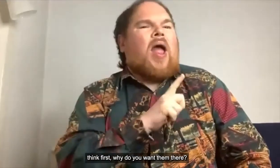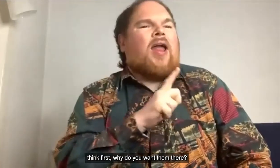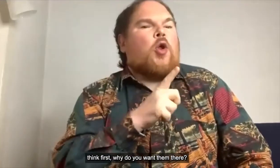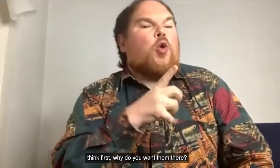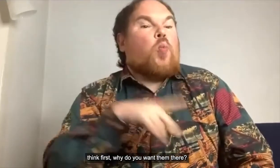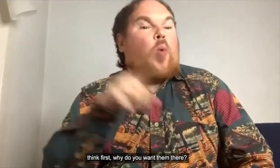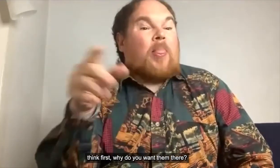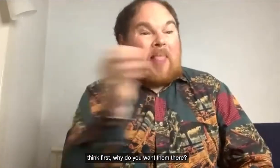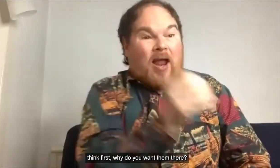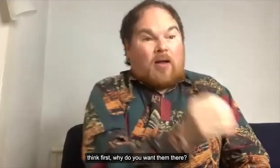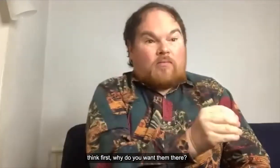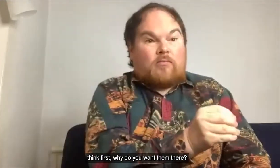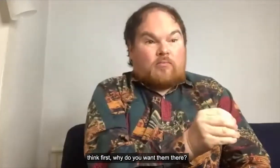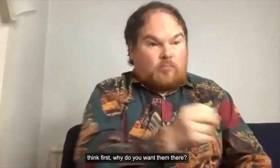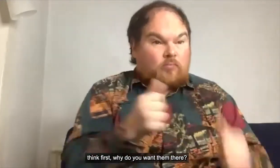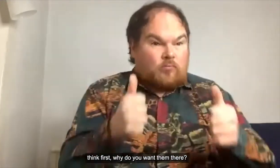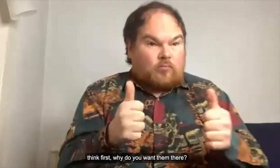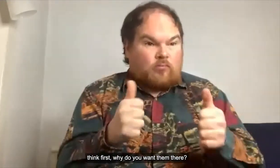first why do you want them there